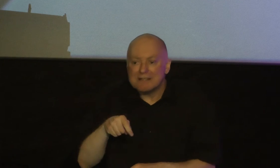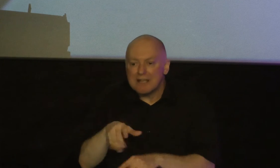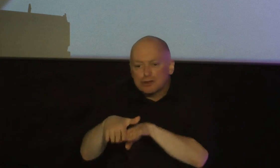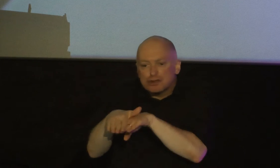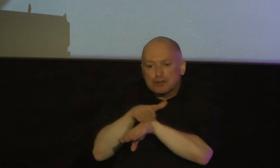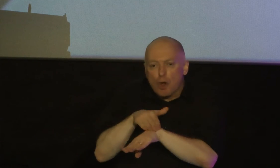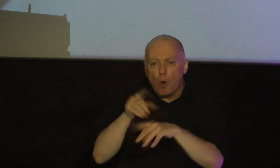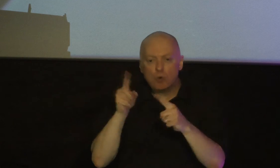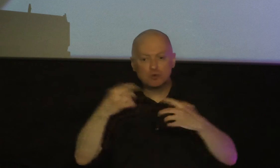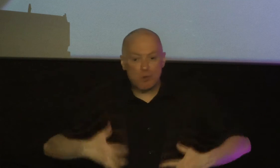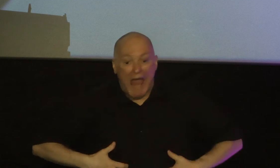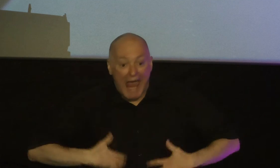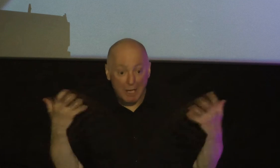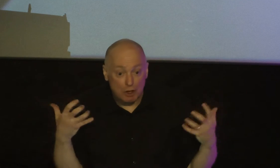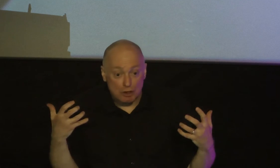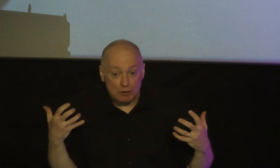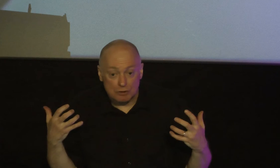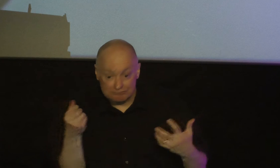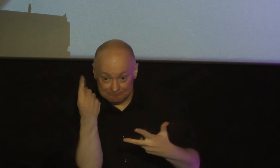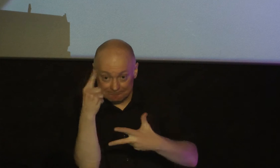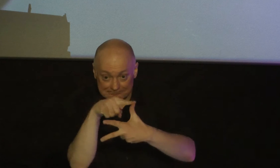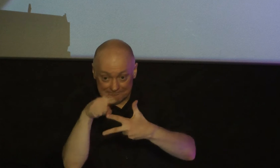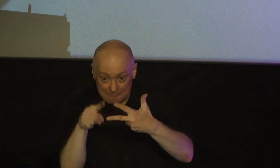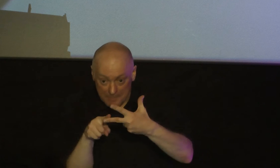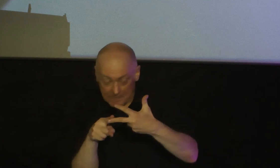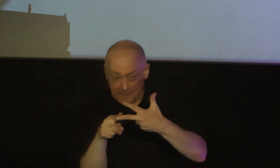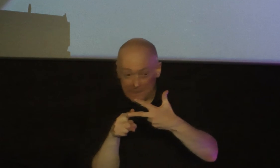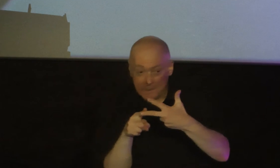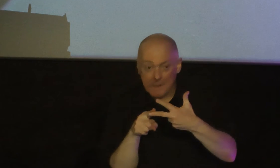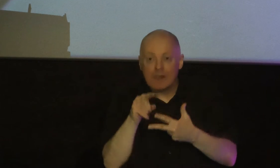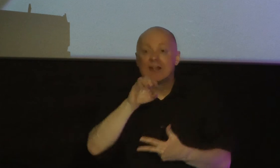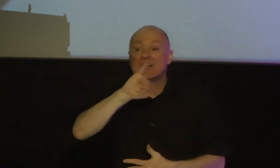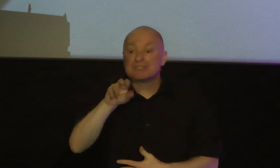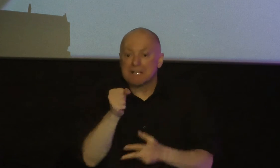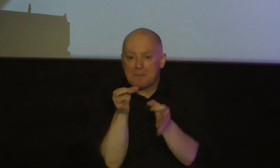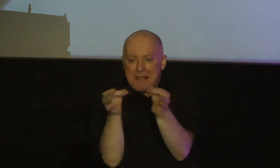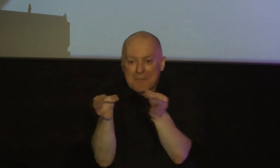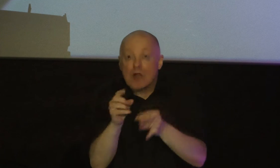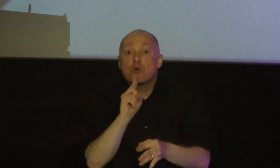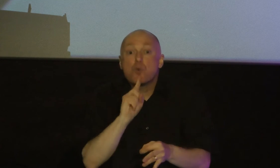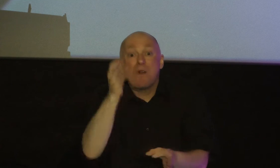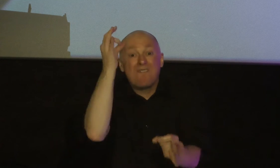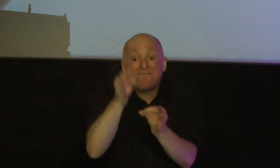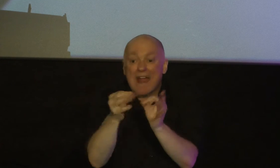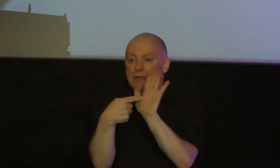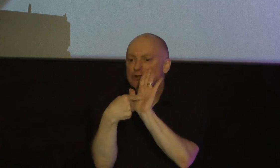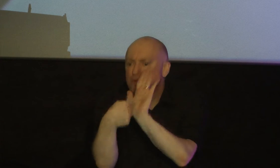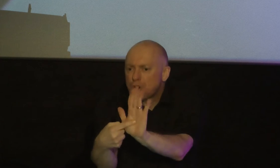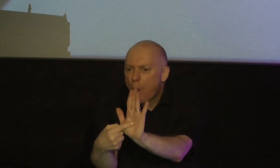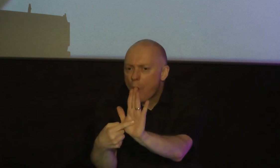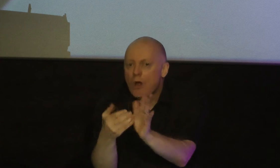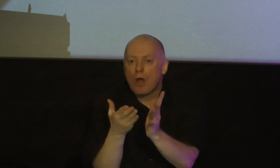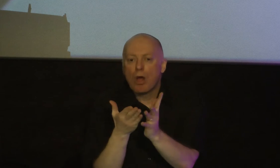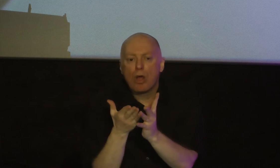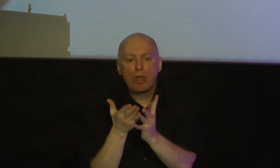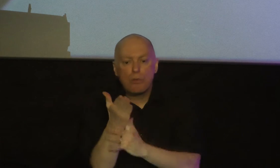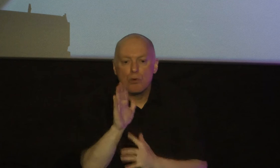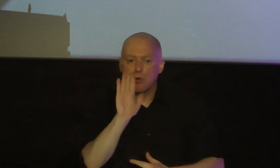to anger he begins to show us here that real faith is displayed listen through wise speaking